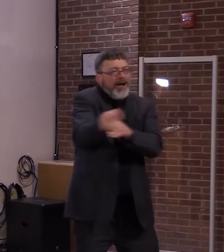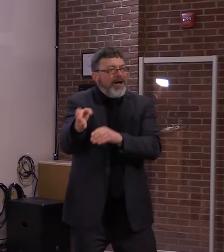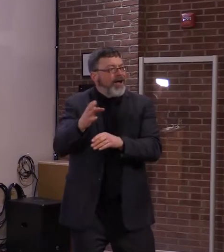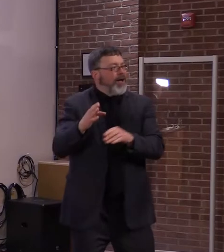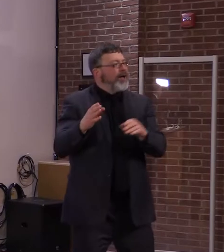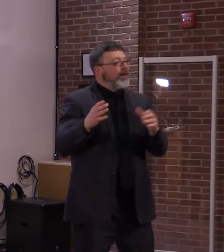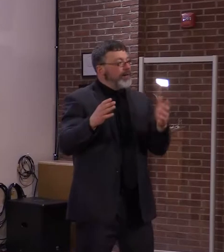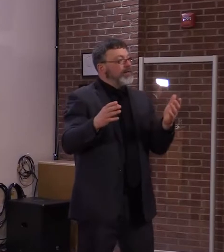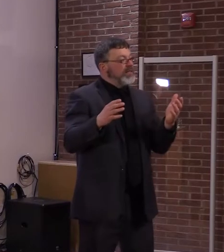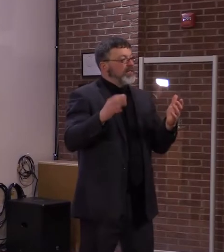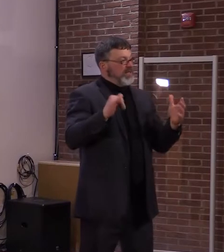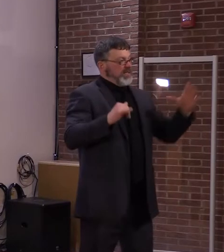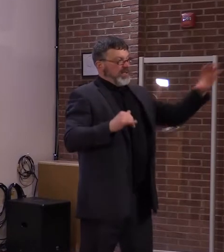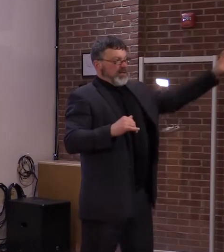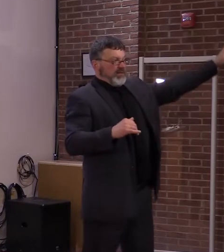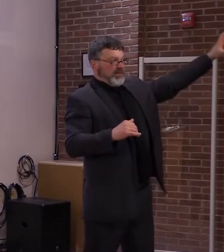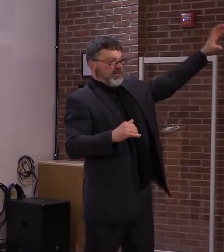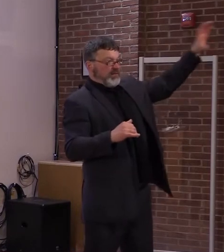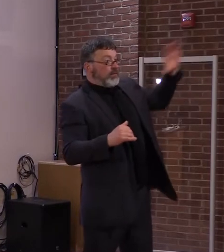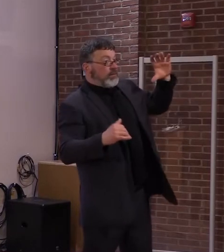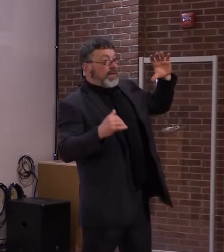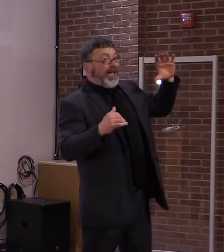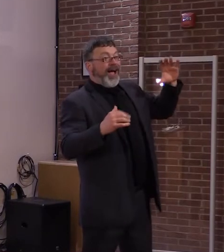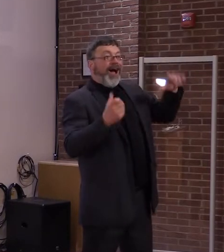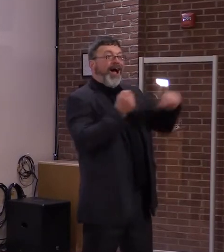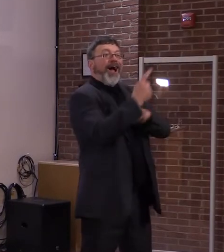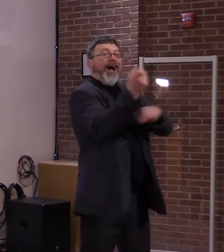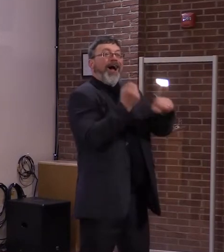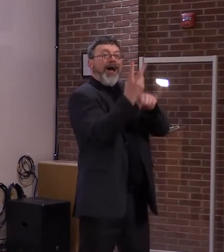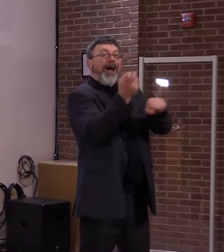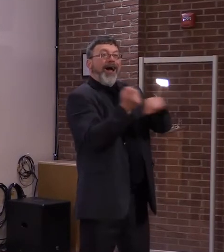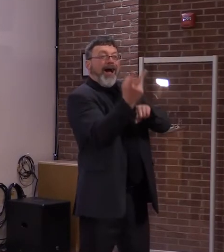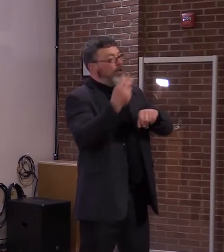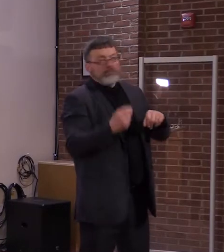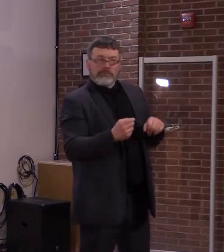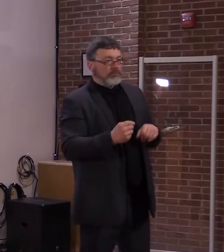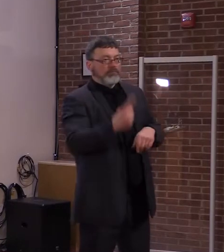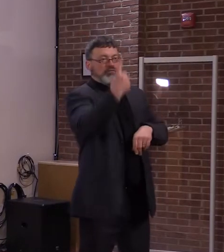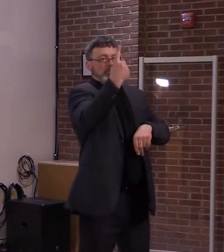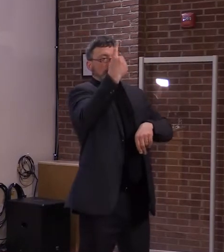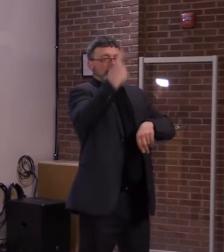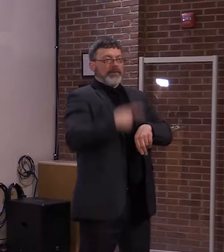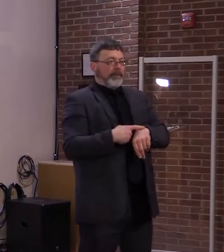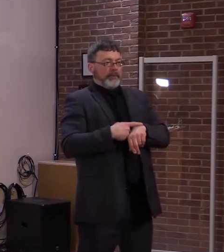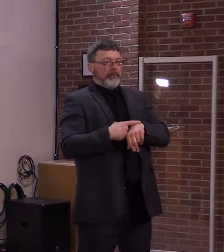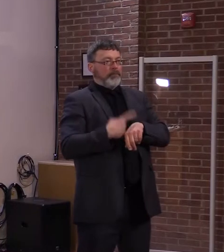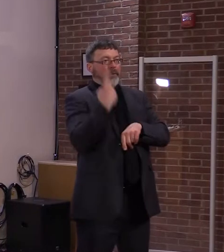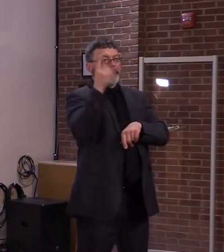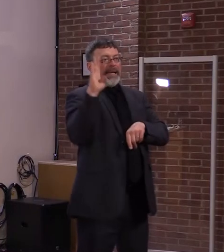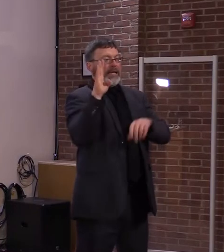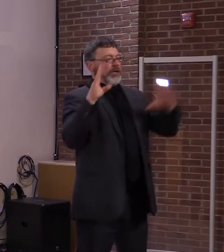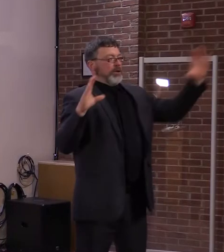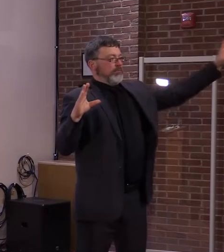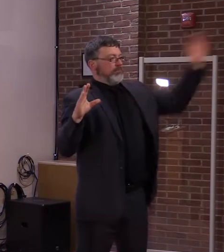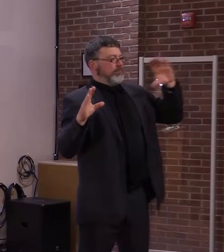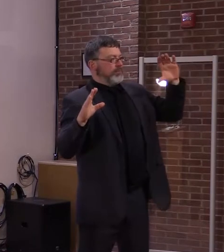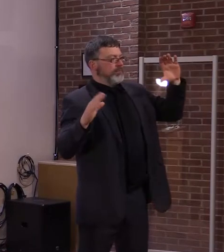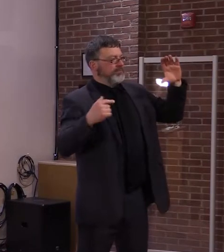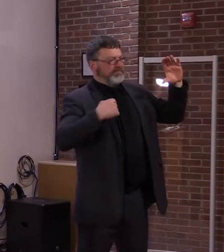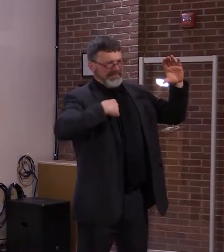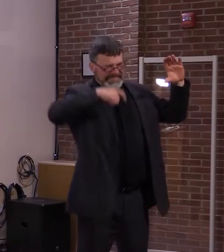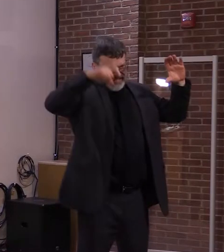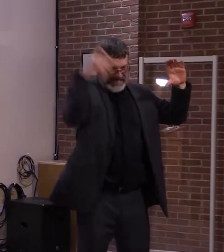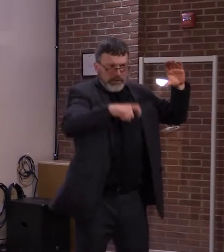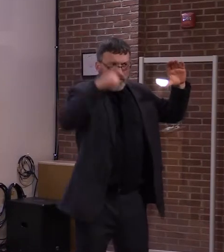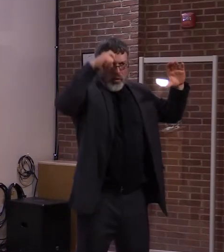something monumental for the future, we could change the trajectory of Vermont. But if we squander this opportunity, if we waste this